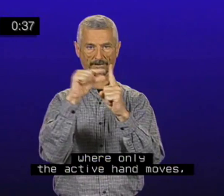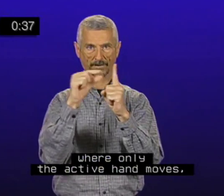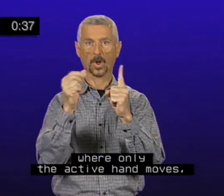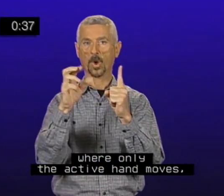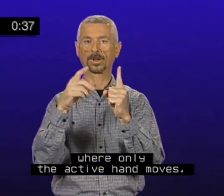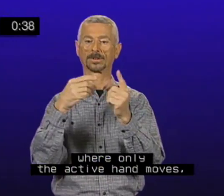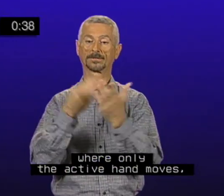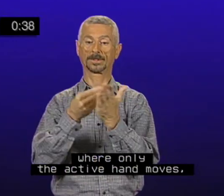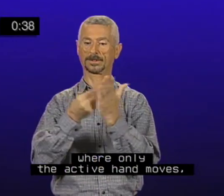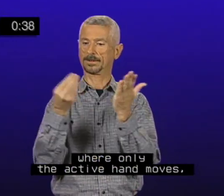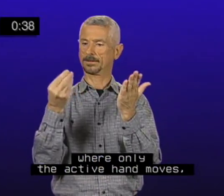active hand moves.